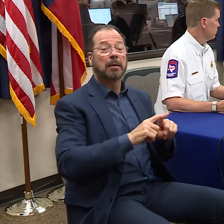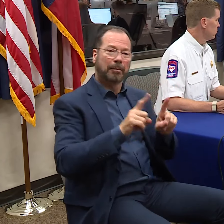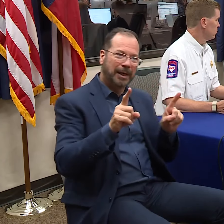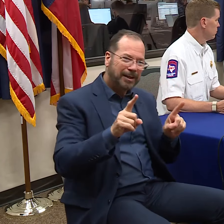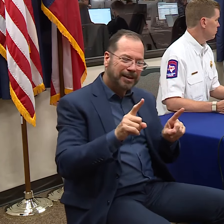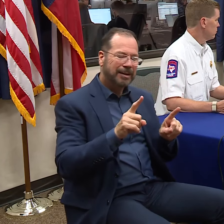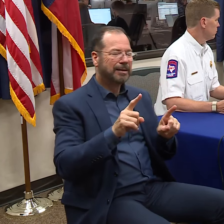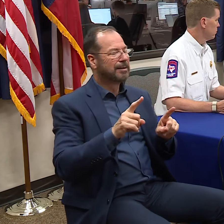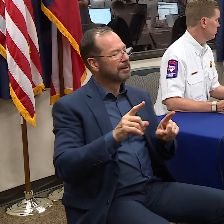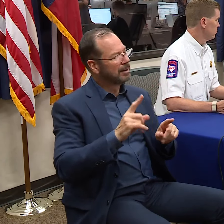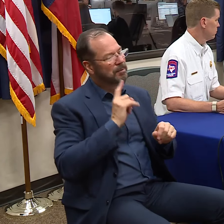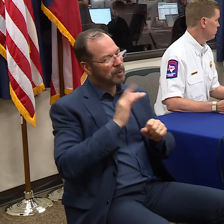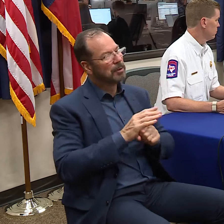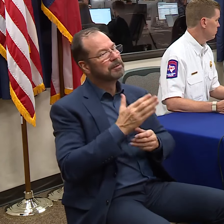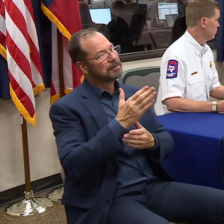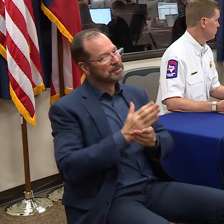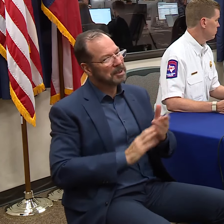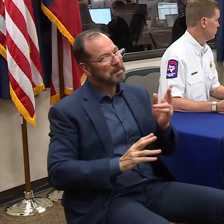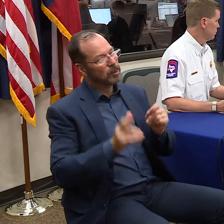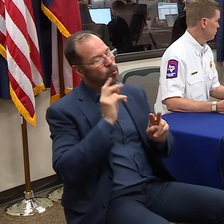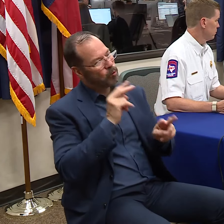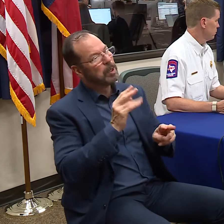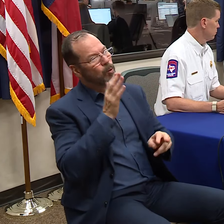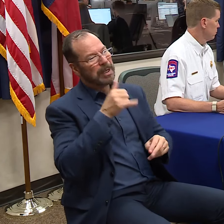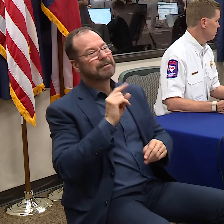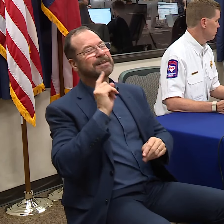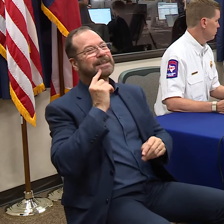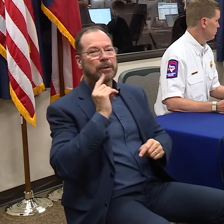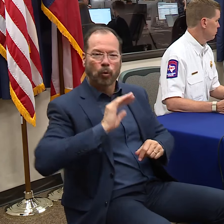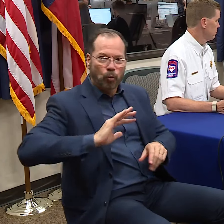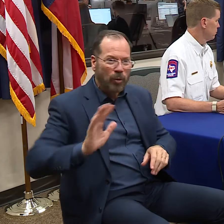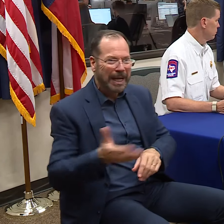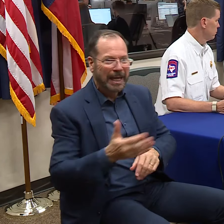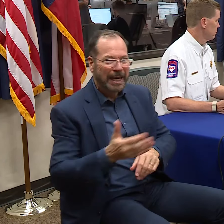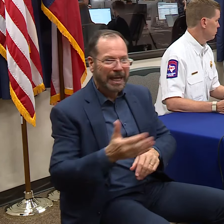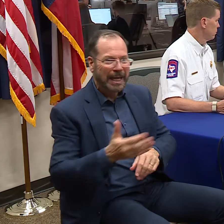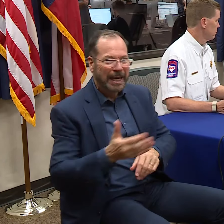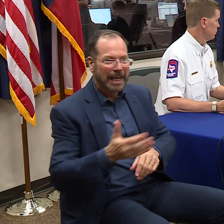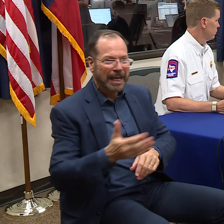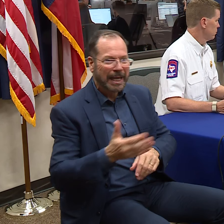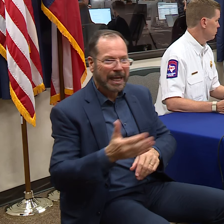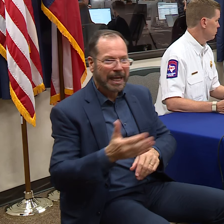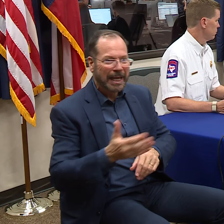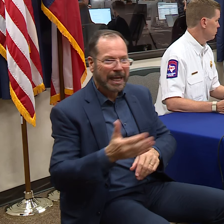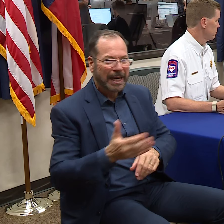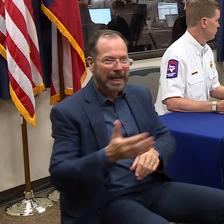assure you some watching are going to have significant wind, 85 to 100 miles an hour.